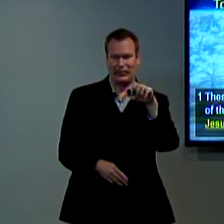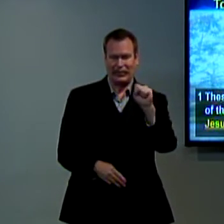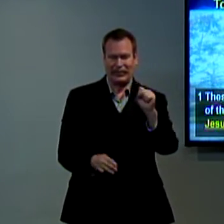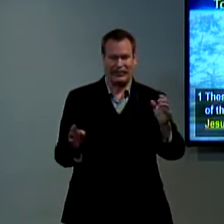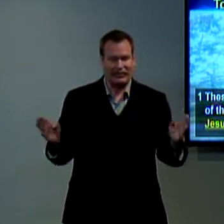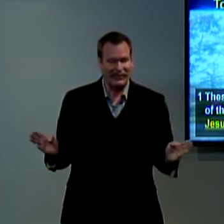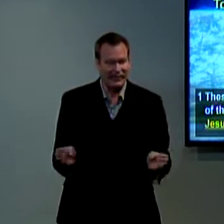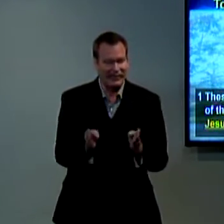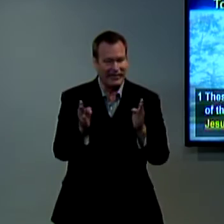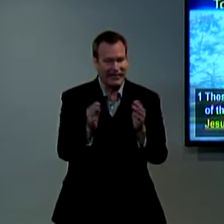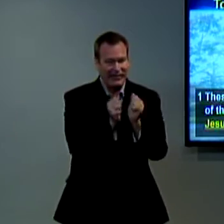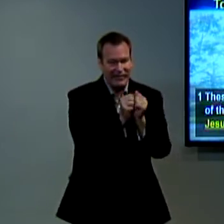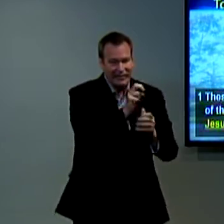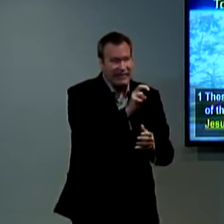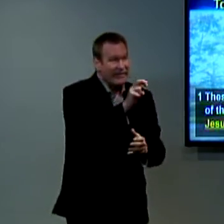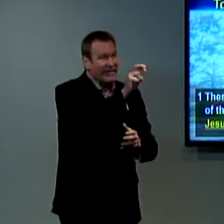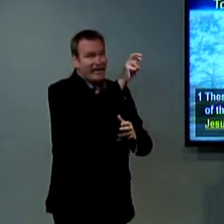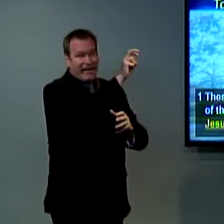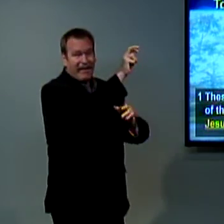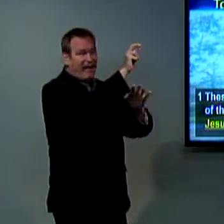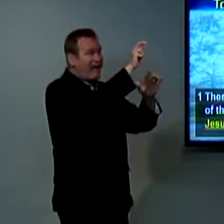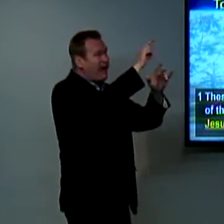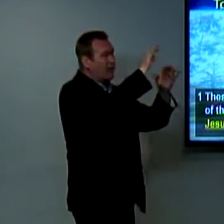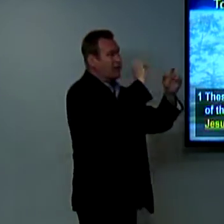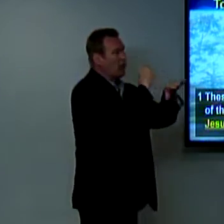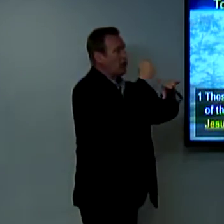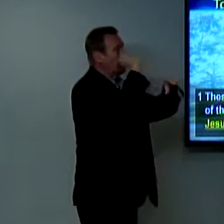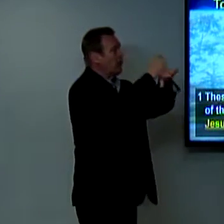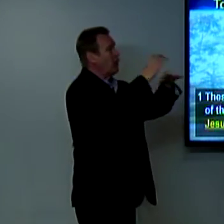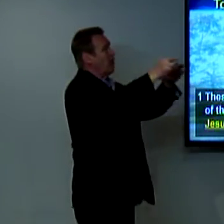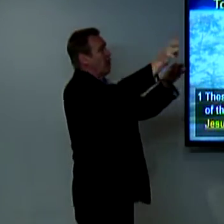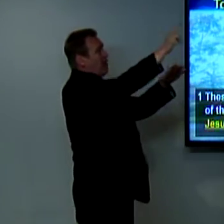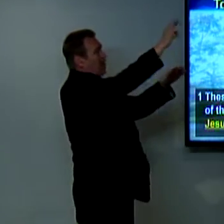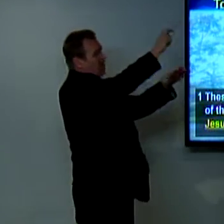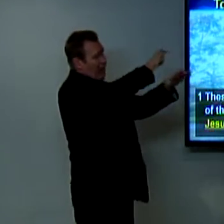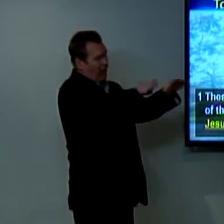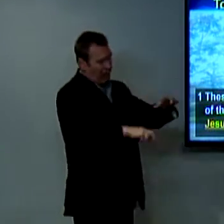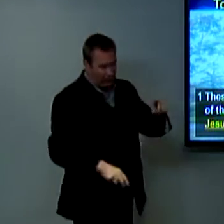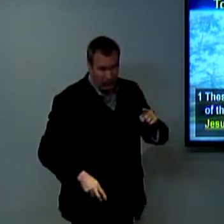Prior to this Paul and Barnabas had worked together and they had founded churches.